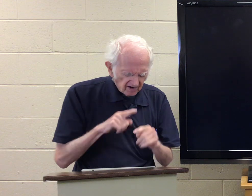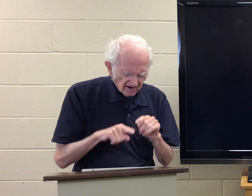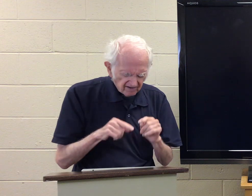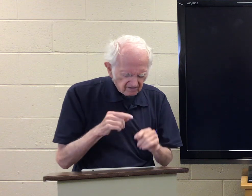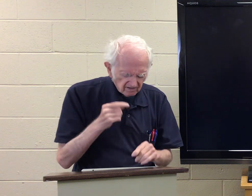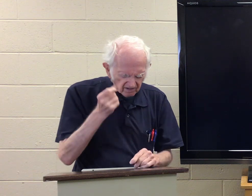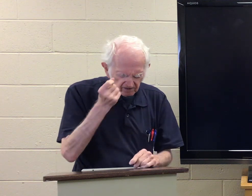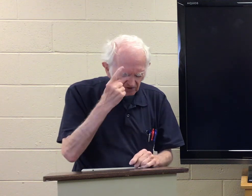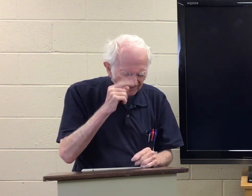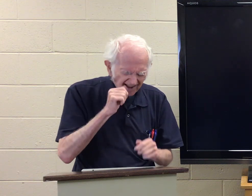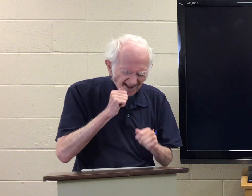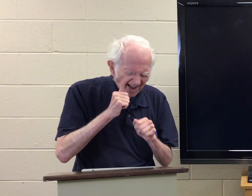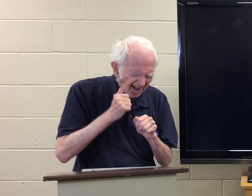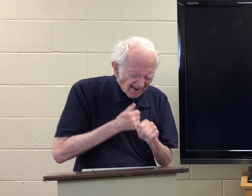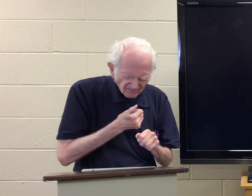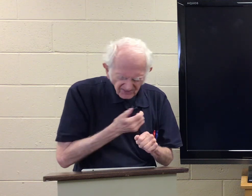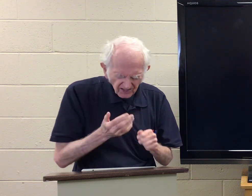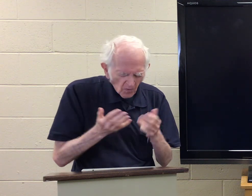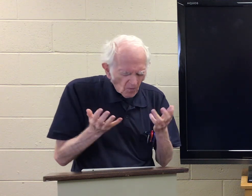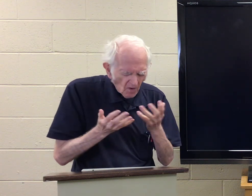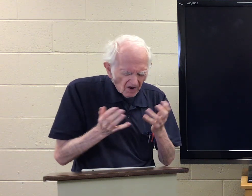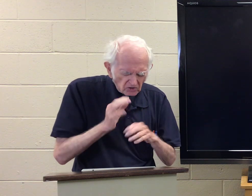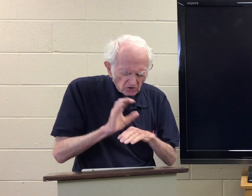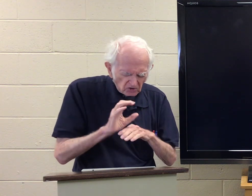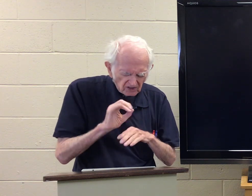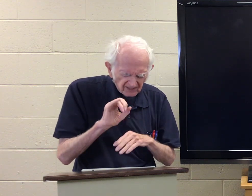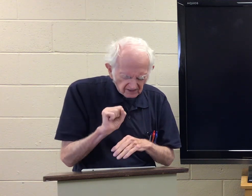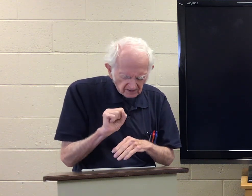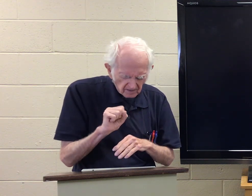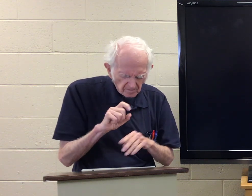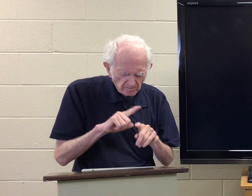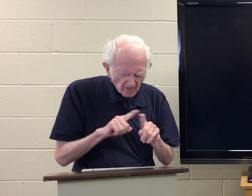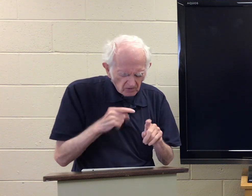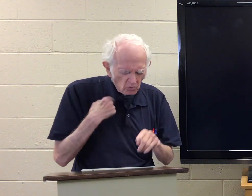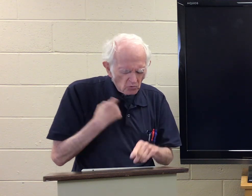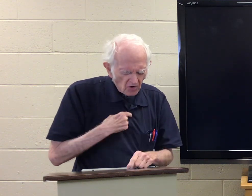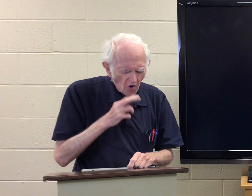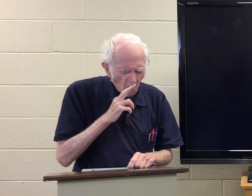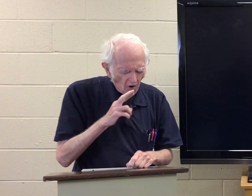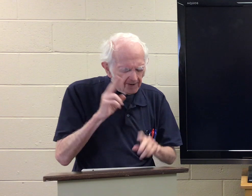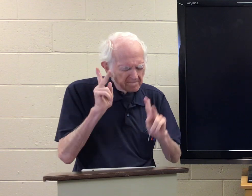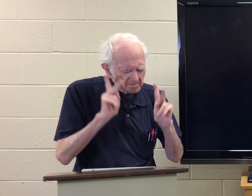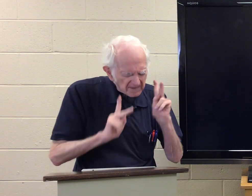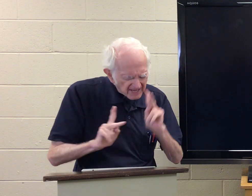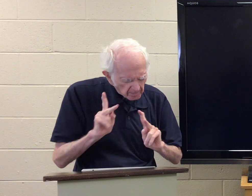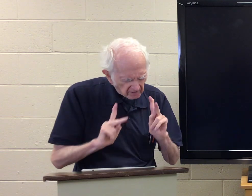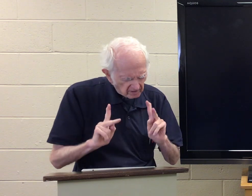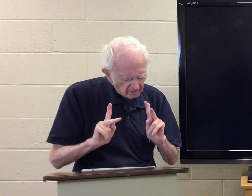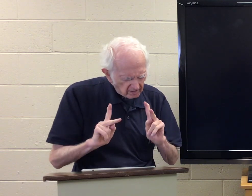We can't understand everything of what the church is, but we are people.